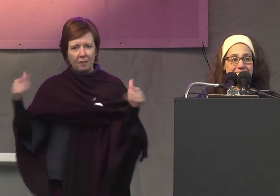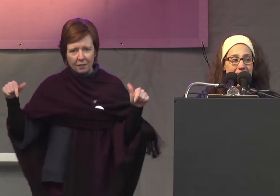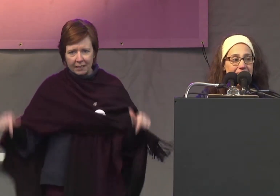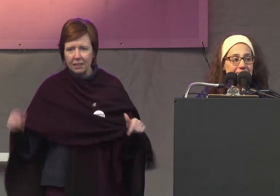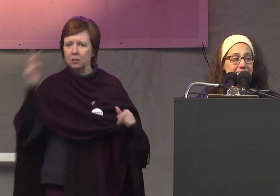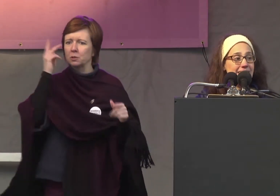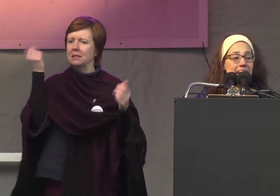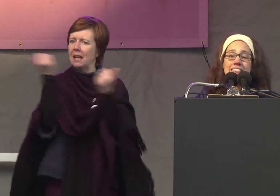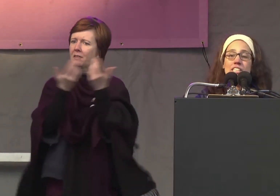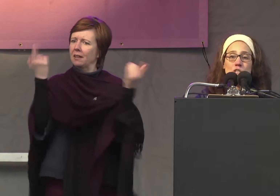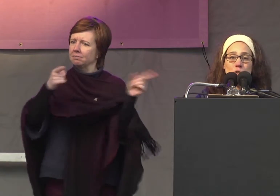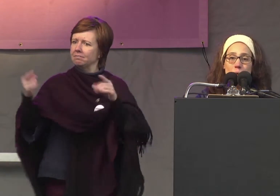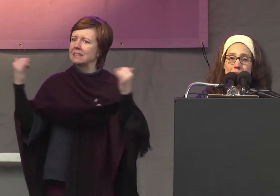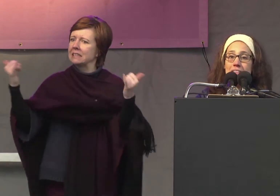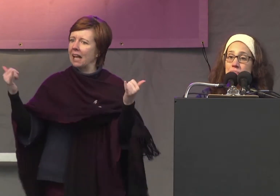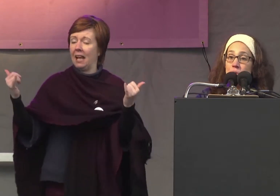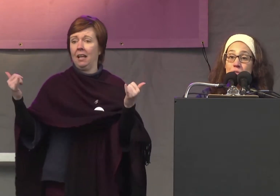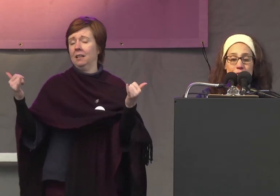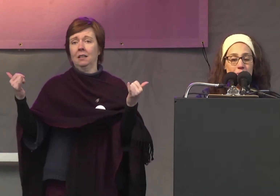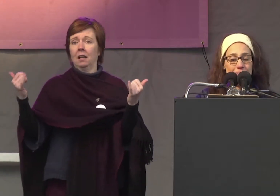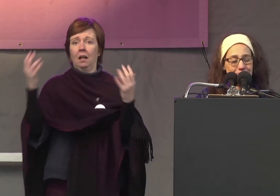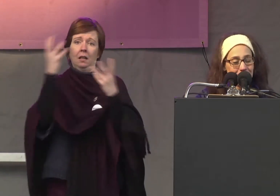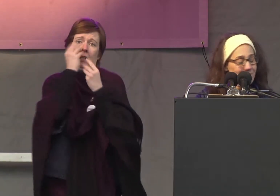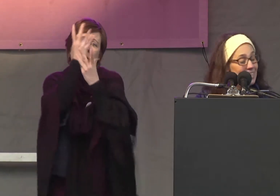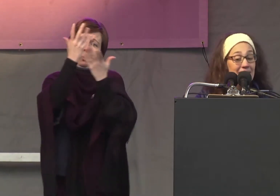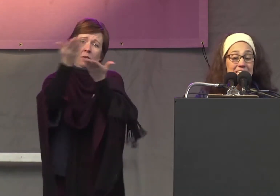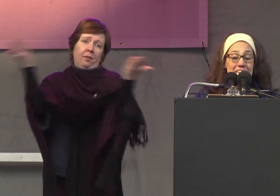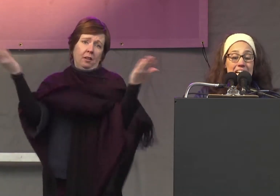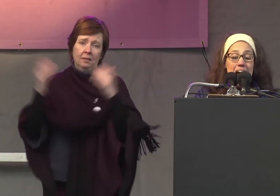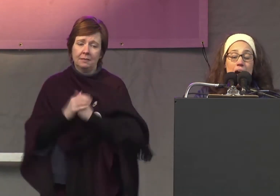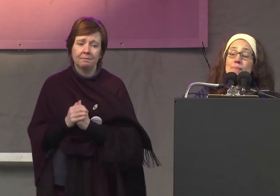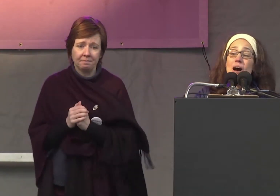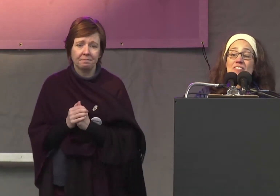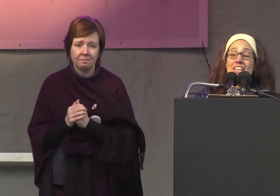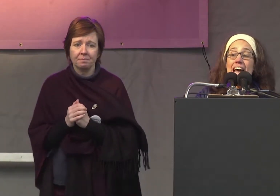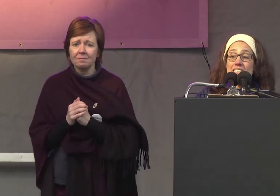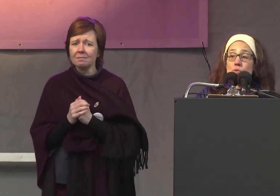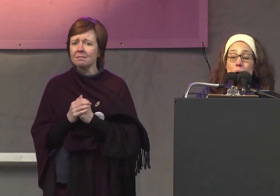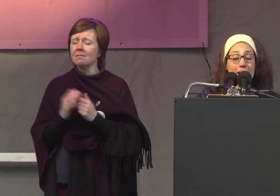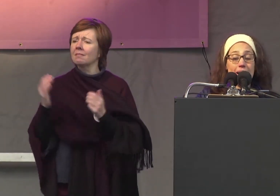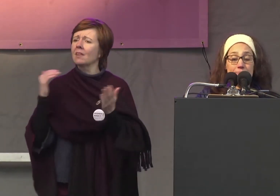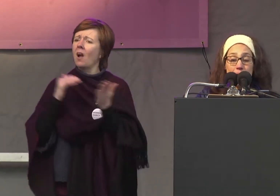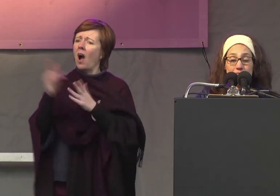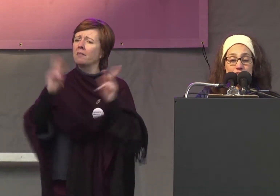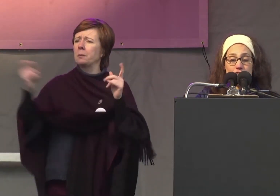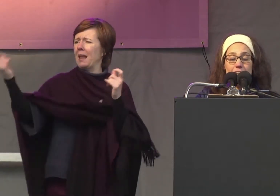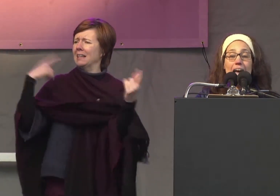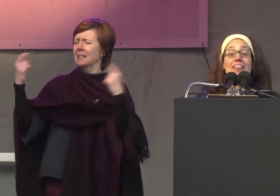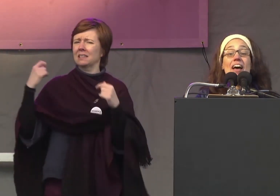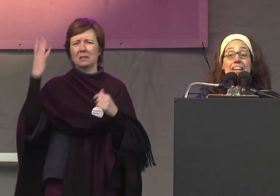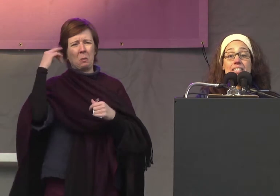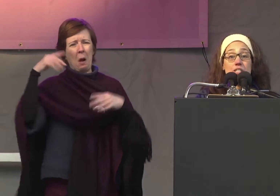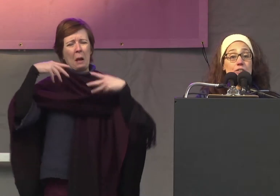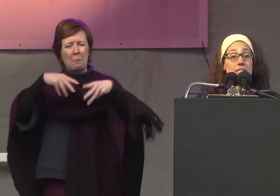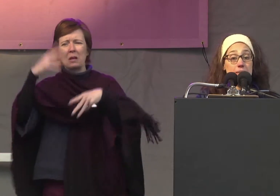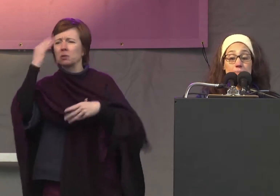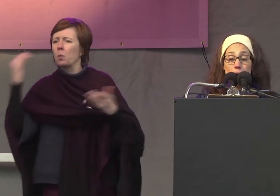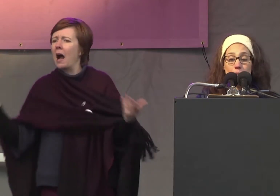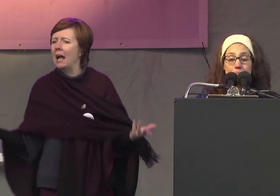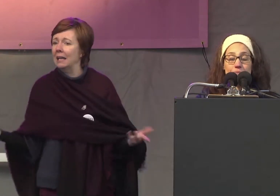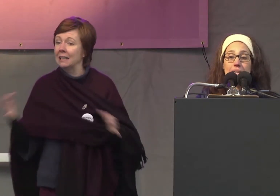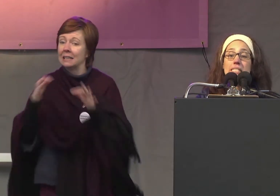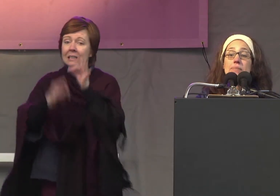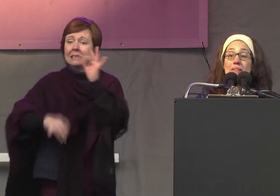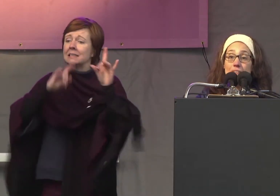see this today is nothing short than beautiful I'm often asked why I march and that answer is